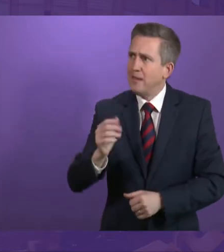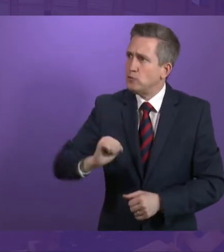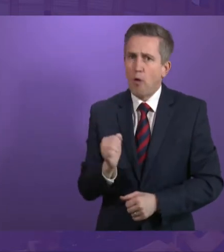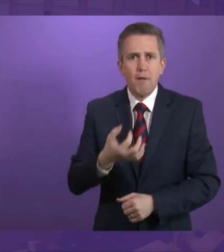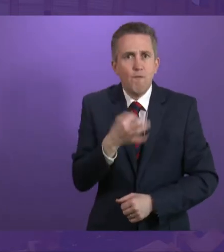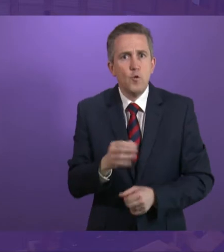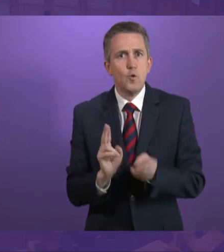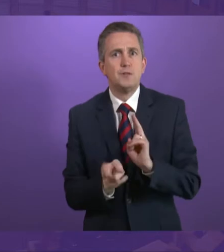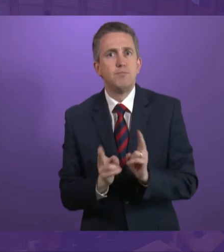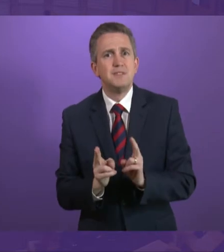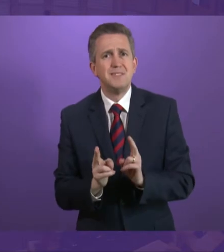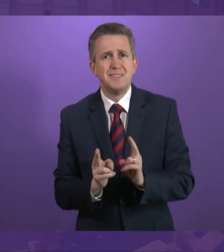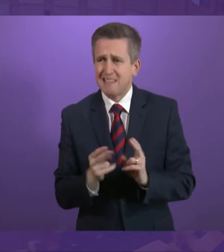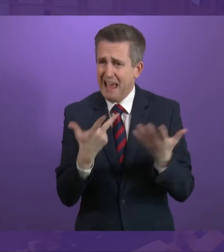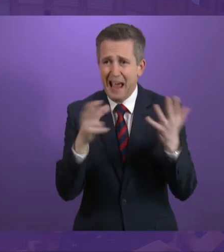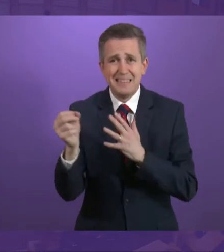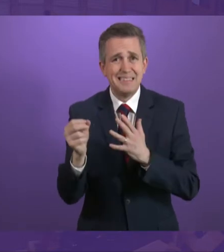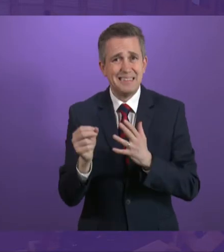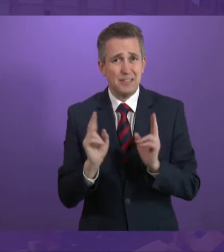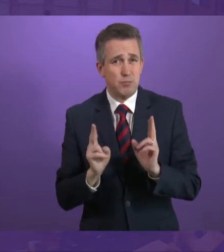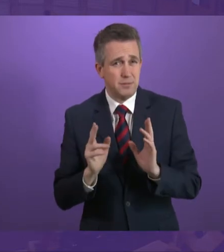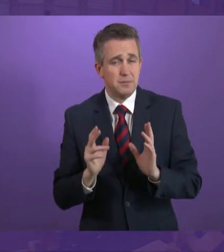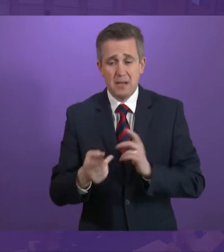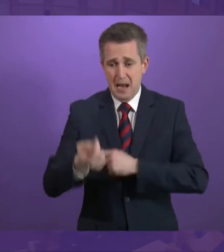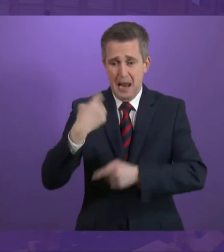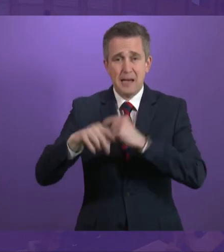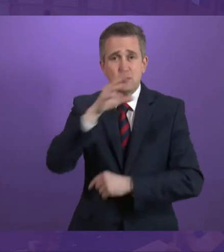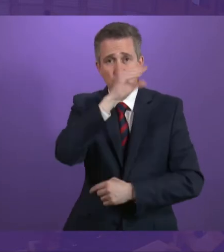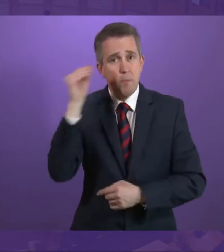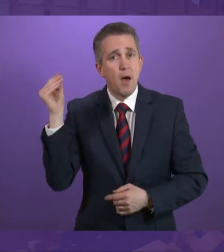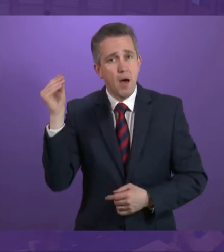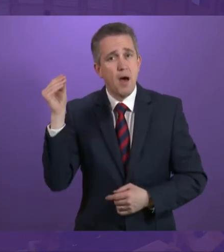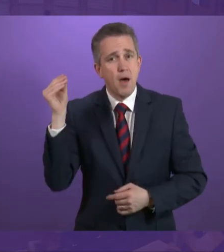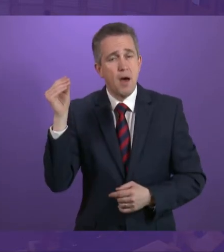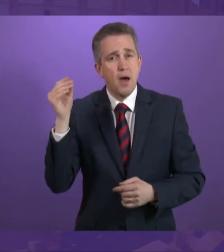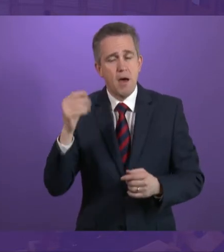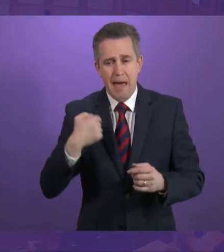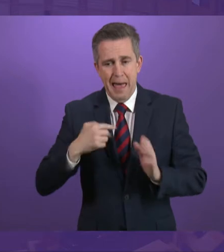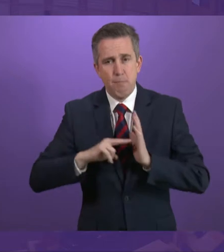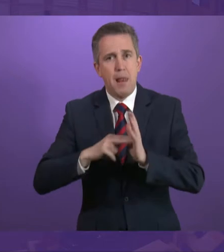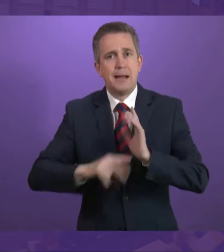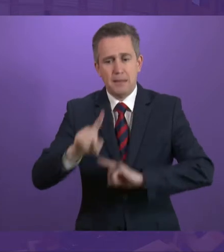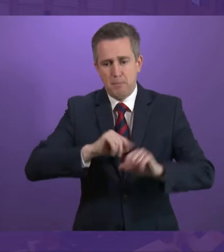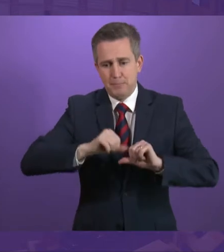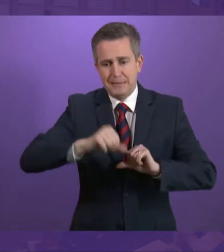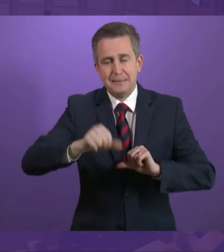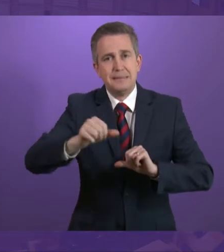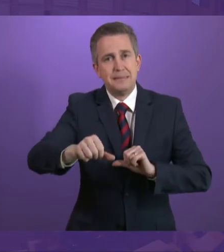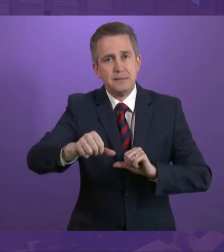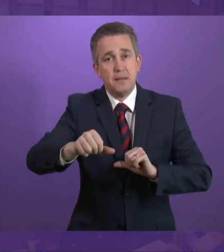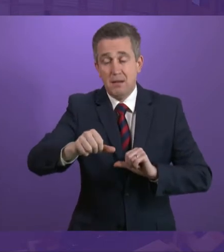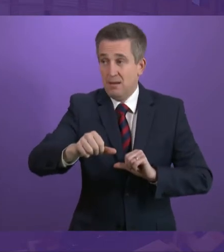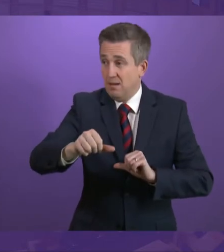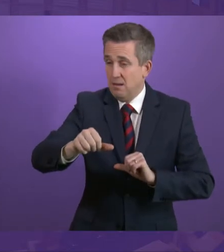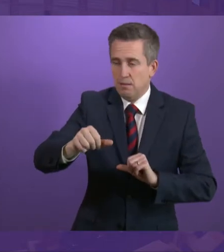that time, only 80. Last summer, I organised a series of meetings and it was highlighted